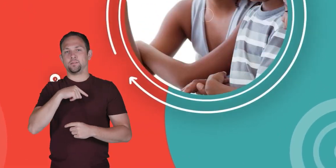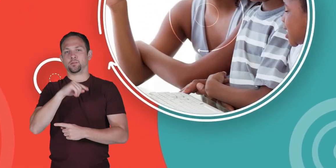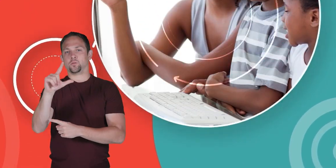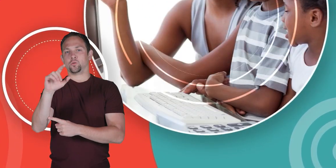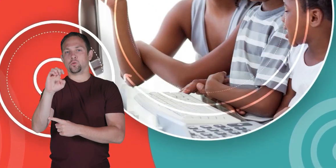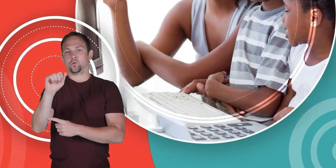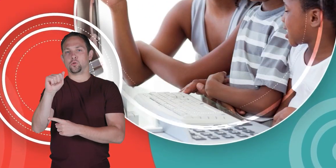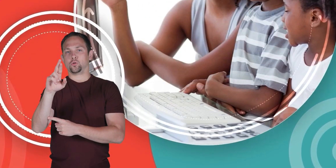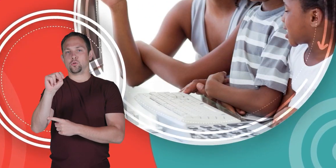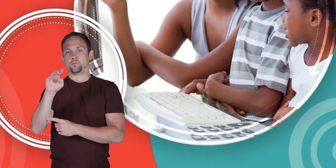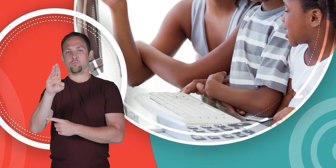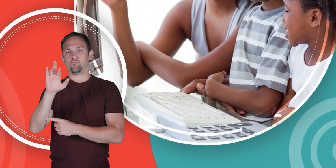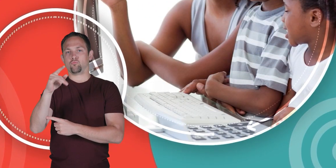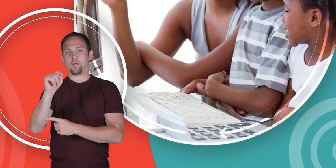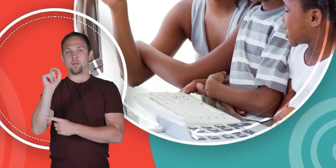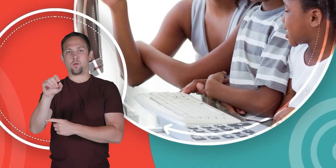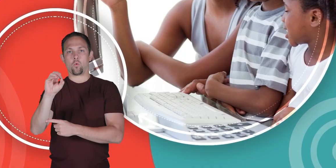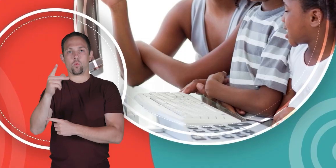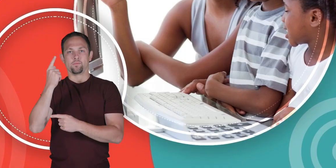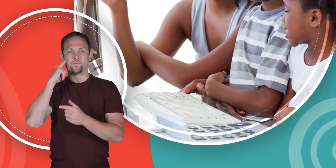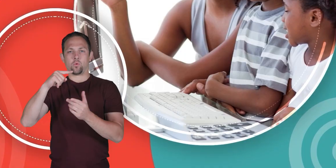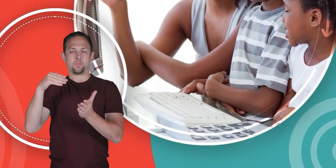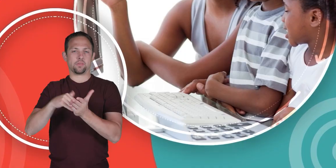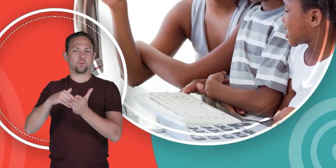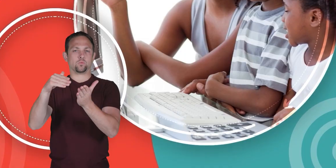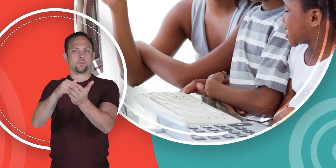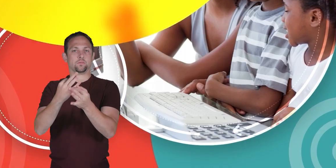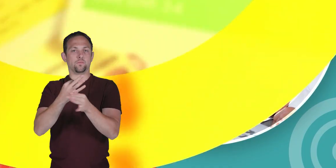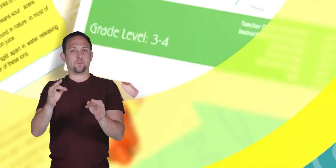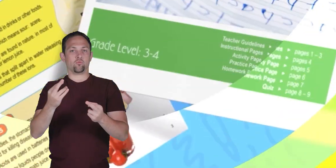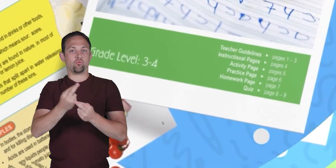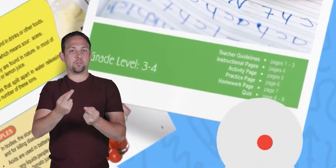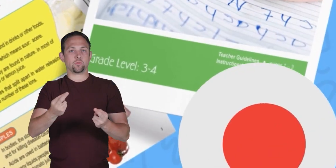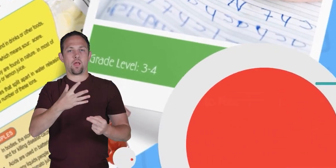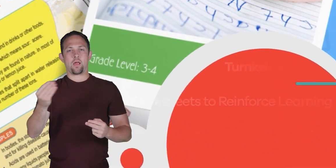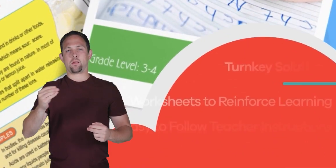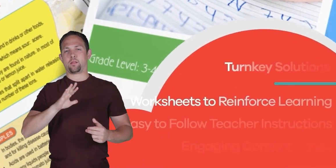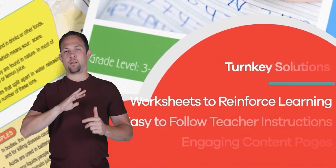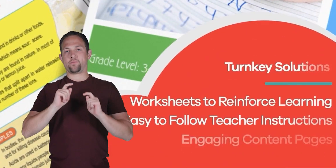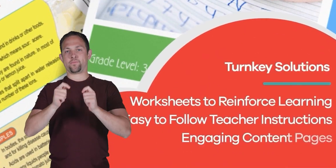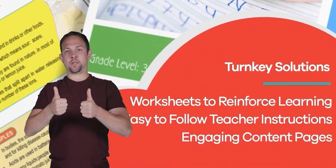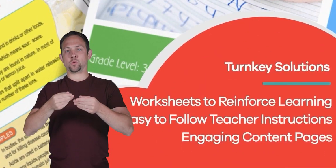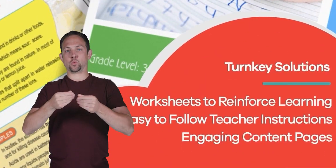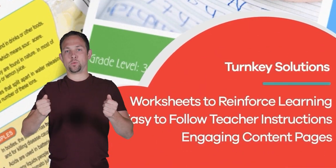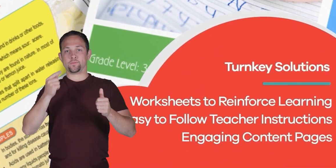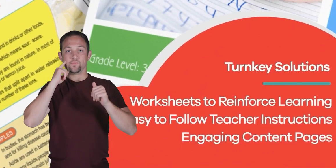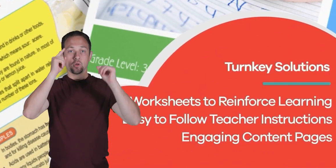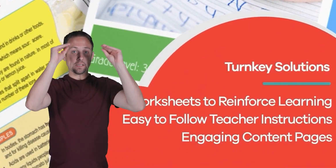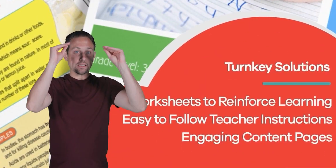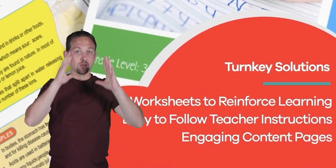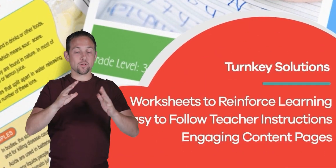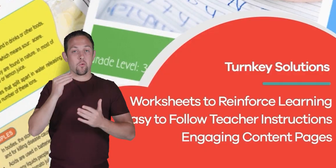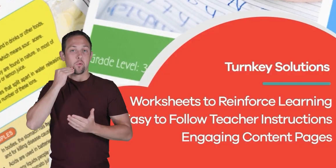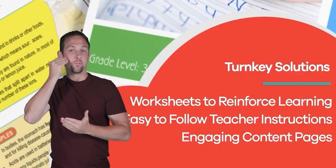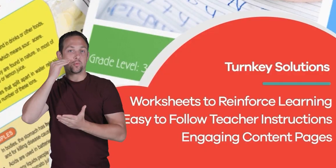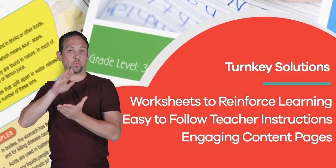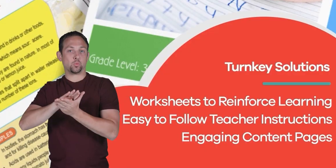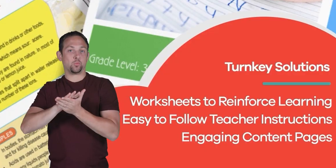.org for thousands of free resources resources and turnkey solutions for teachers and homeschoolers